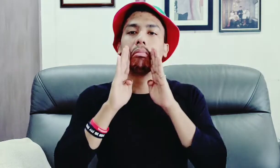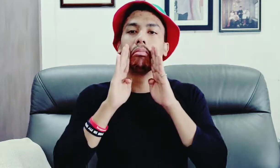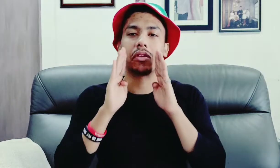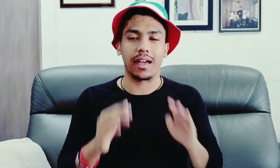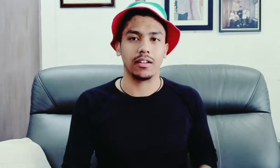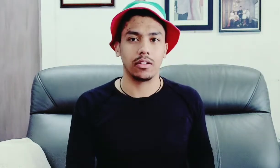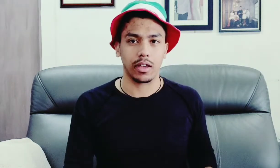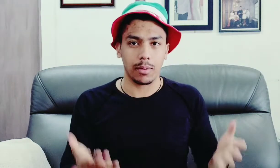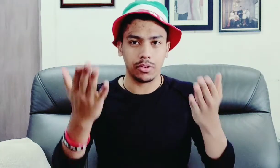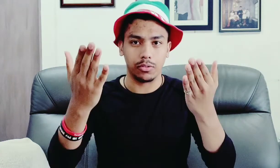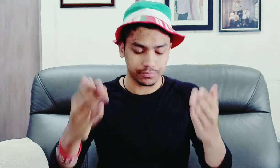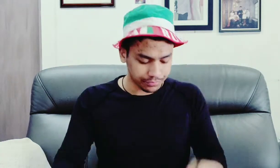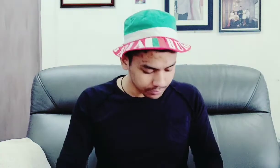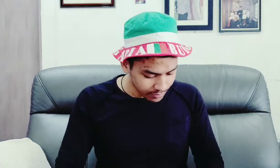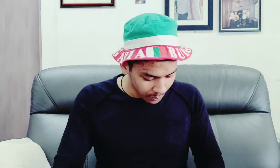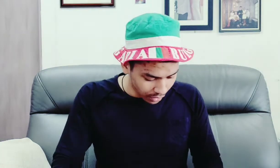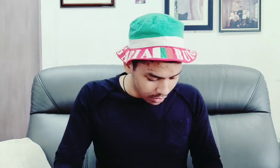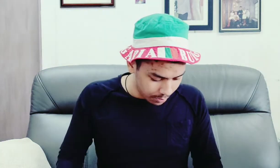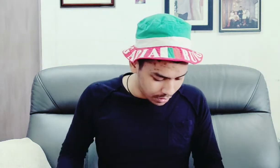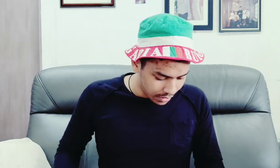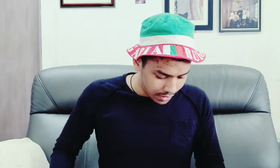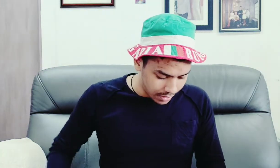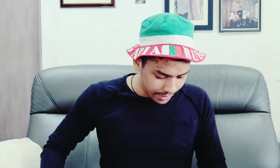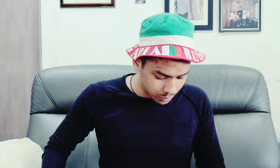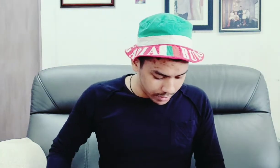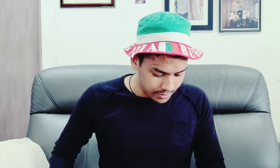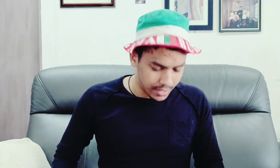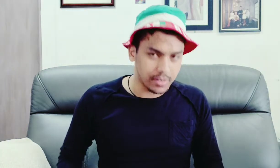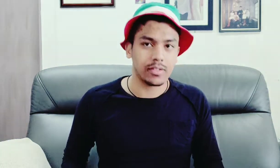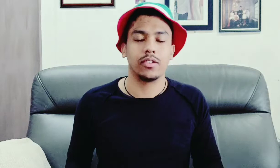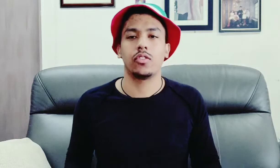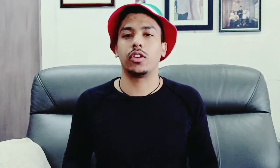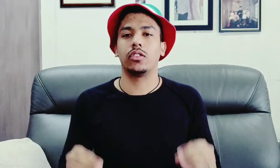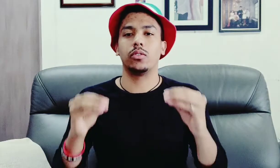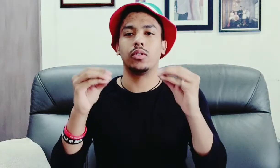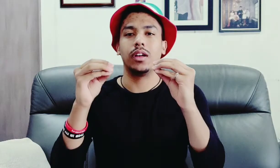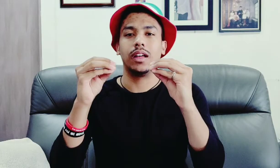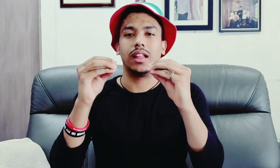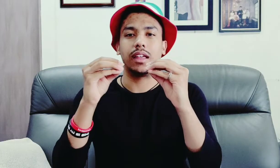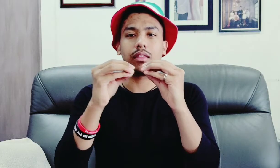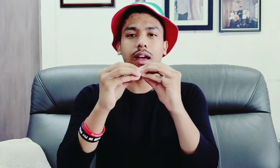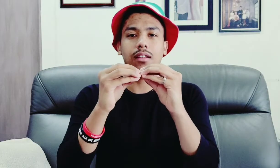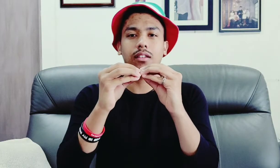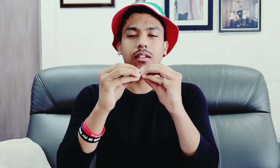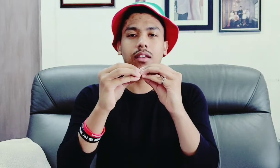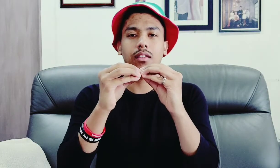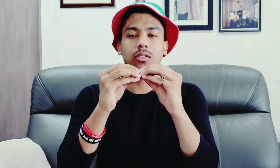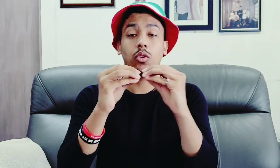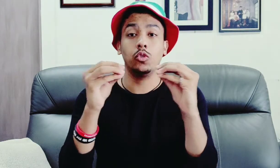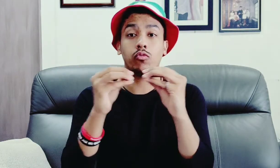sad okay up to you um next word is kiss so you can do like that kiss don't do